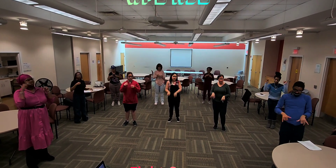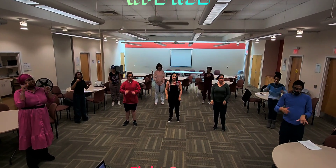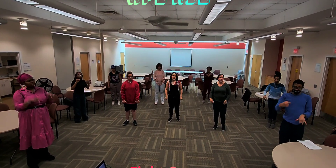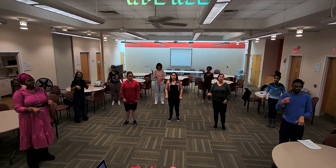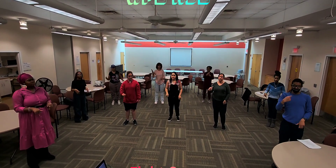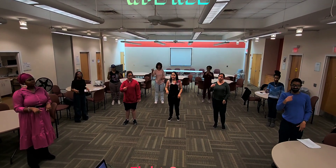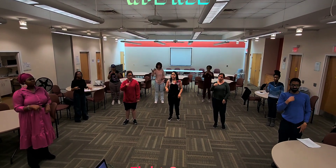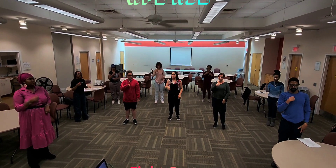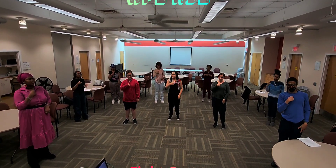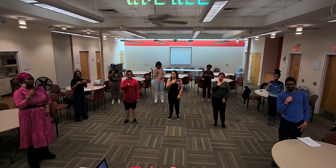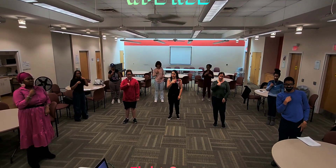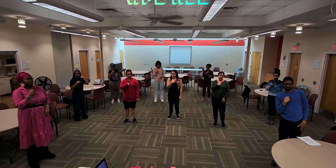left in me